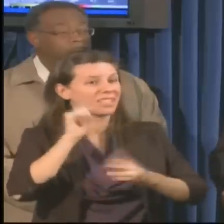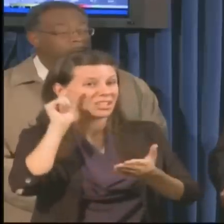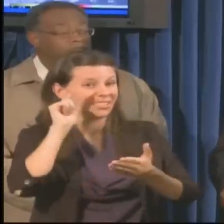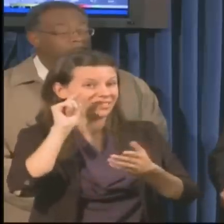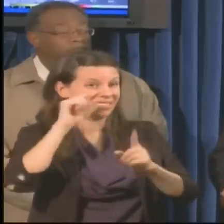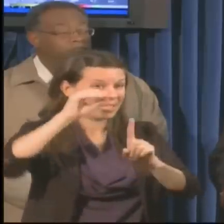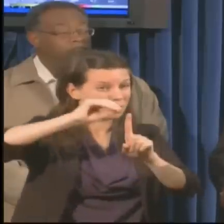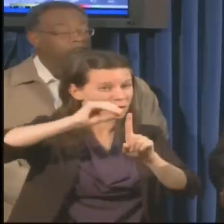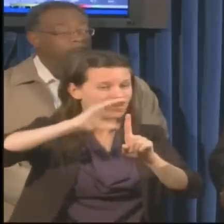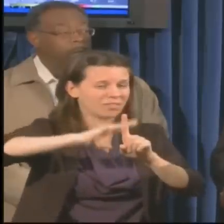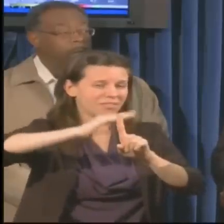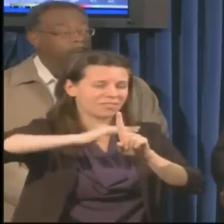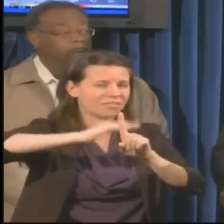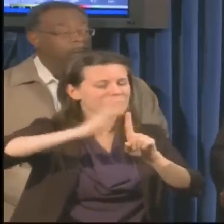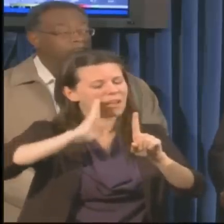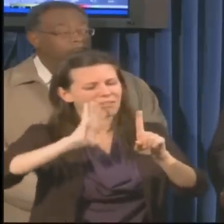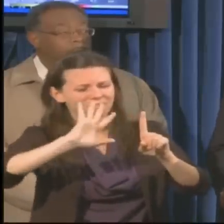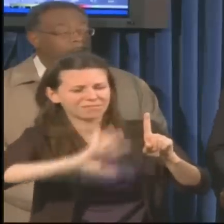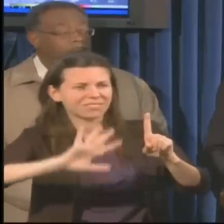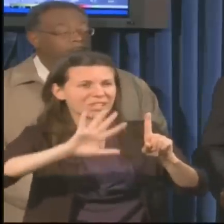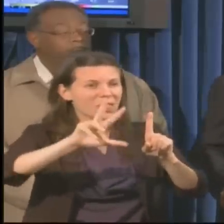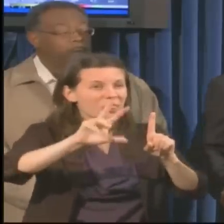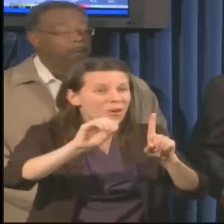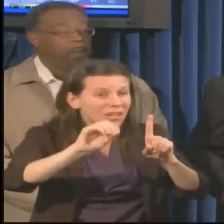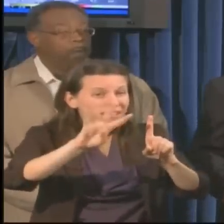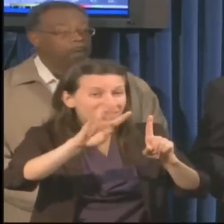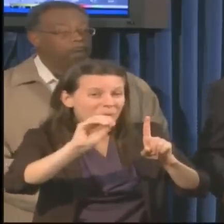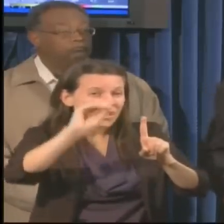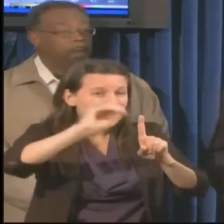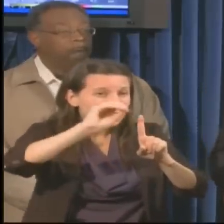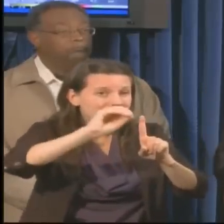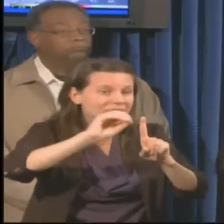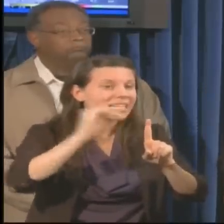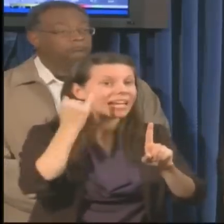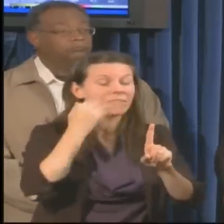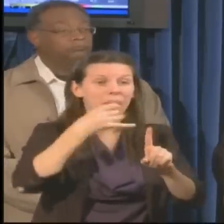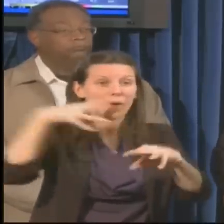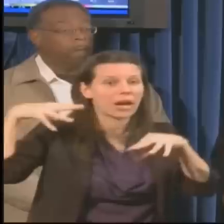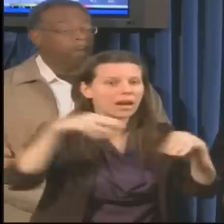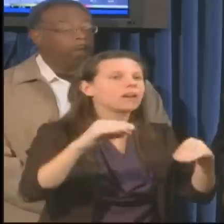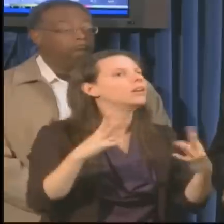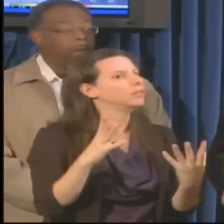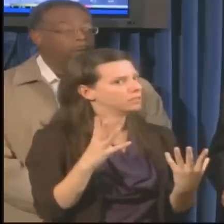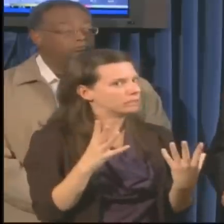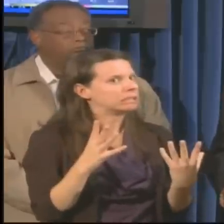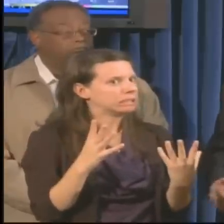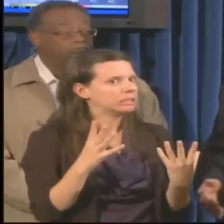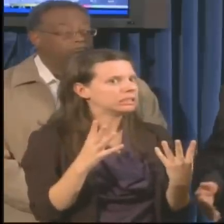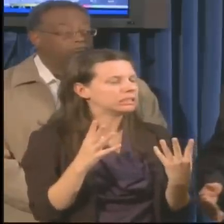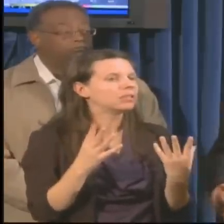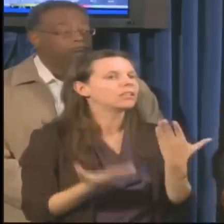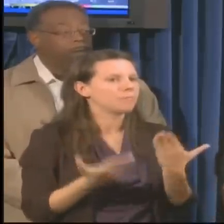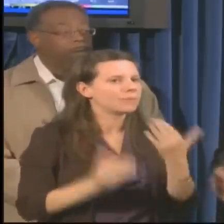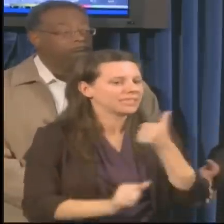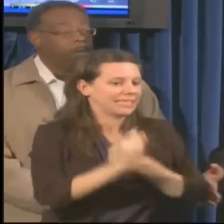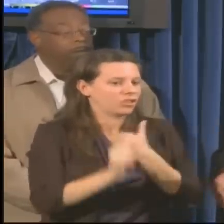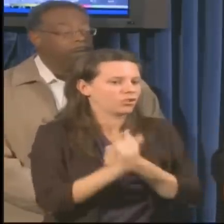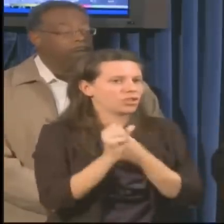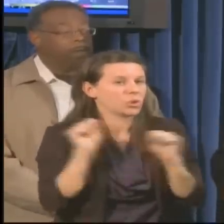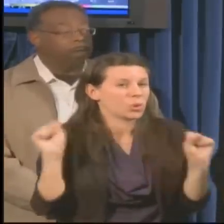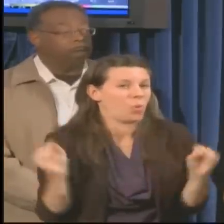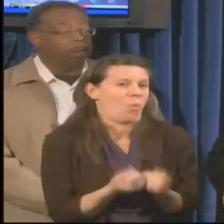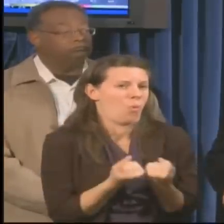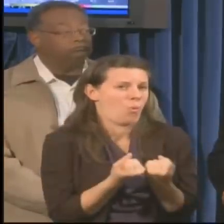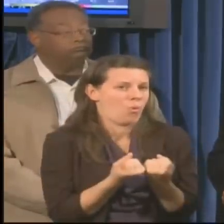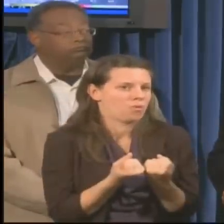area of the state, if you don't have power, your concern and your threat is going to be cold and hypothermia, not heat exhaustion, just the